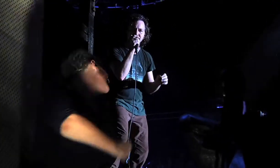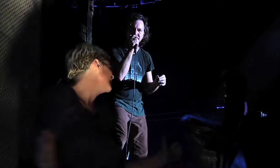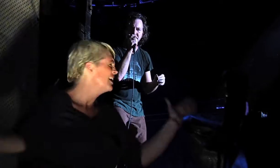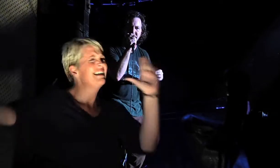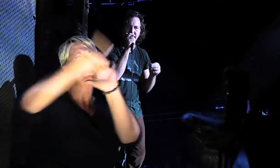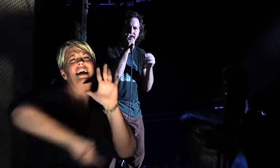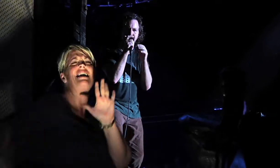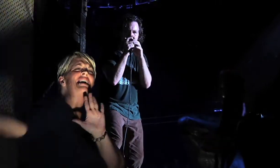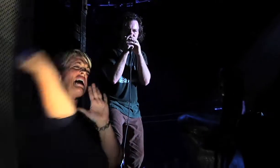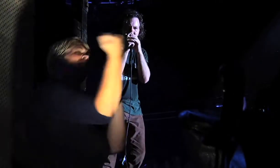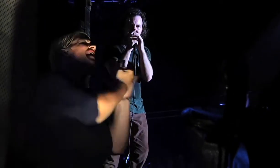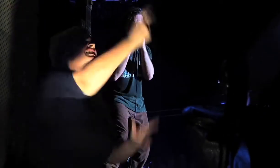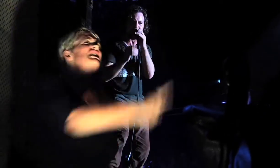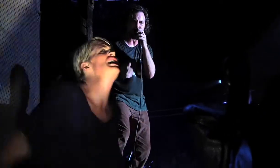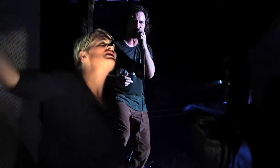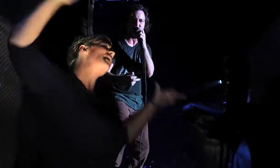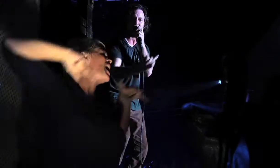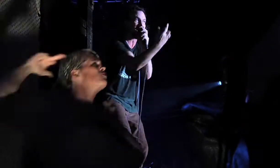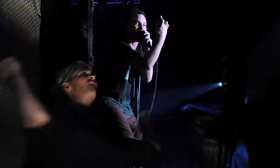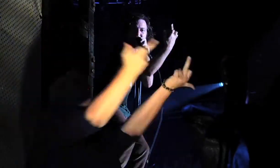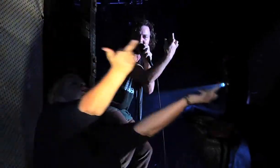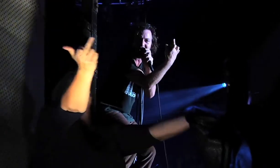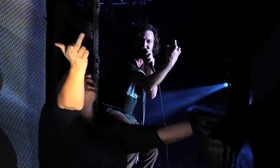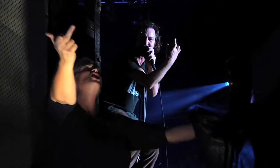over knowing that he knows the same sign that we're going to sign.